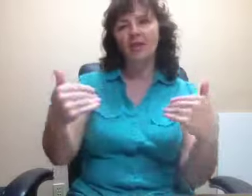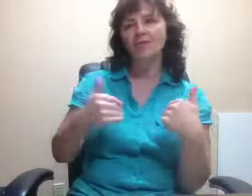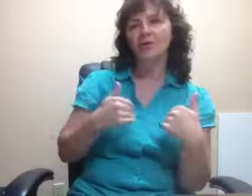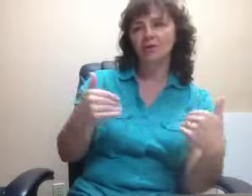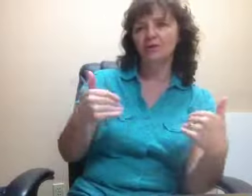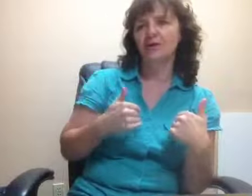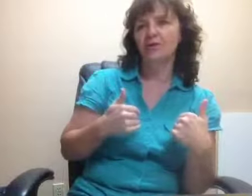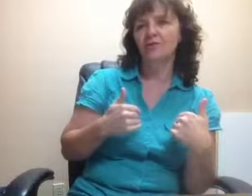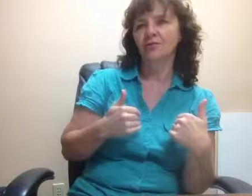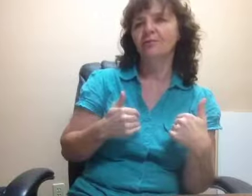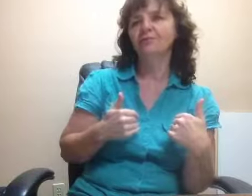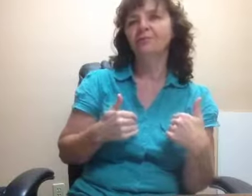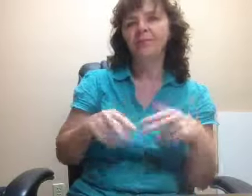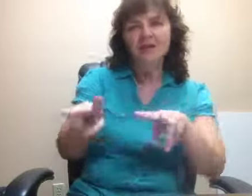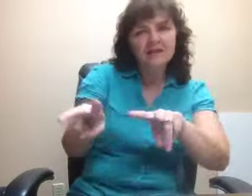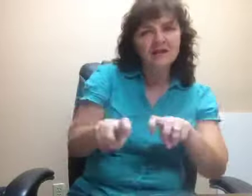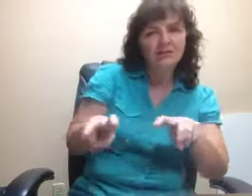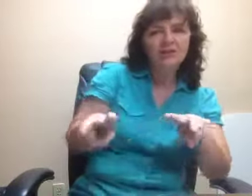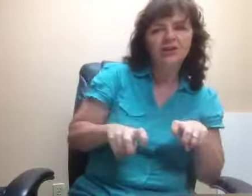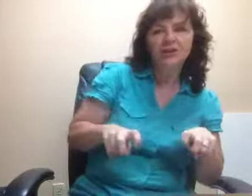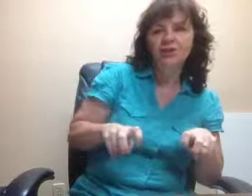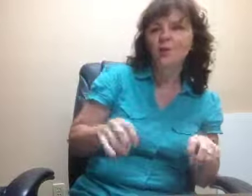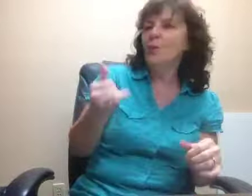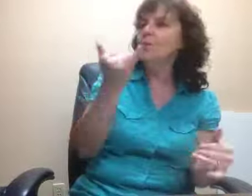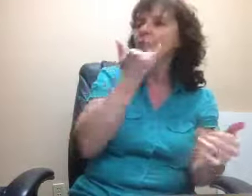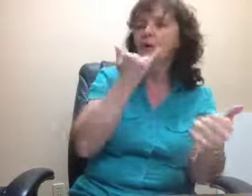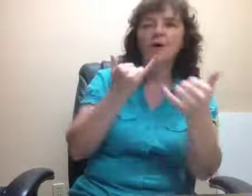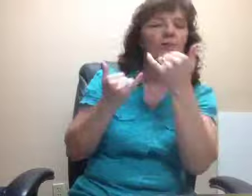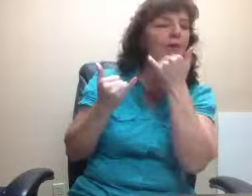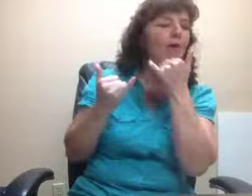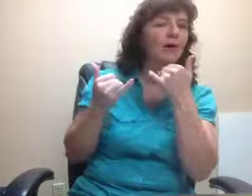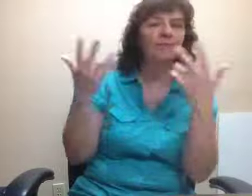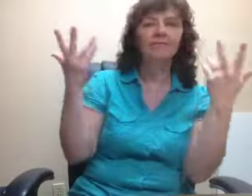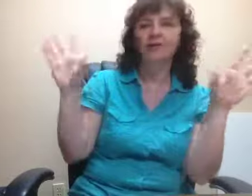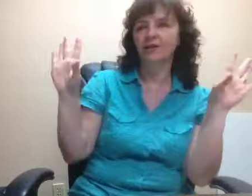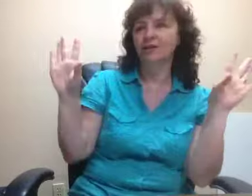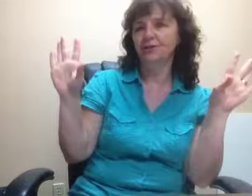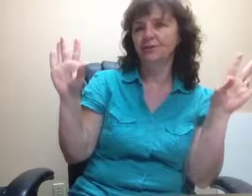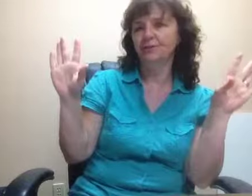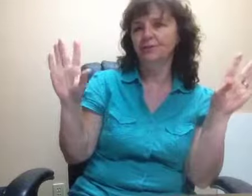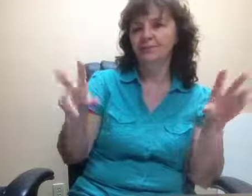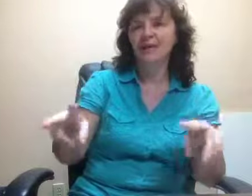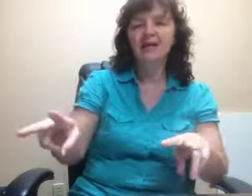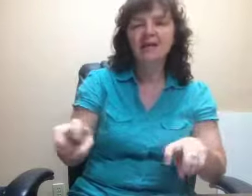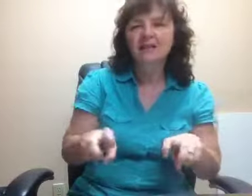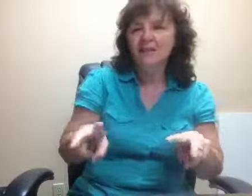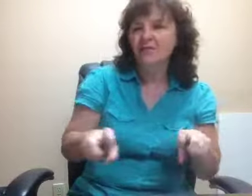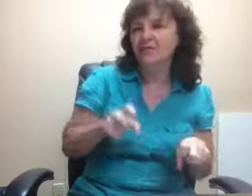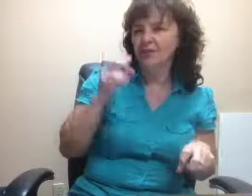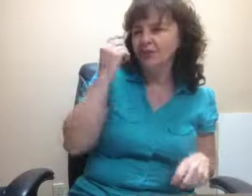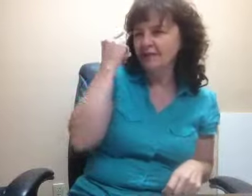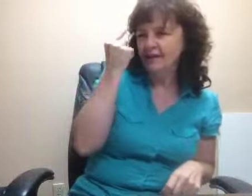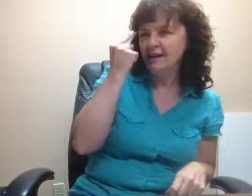Focus self. Selfish. Wrong. Wrong. Finish. Selfish thinking.